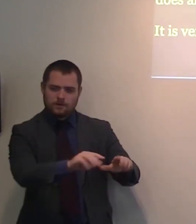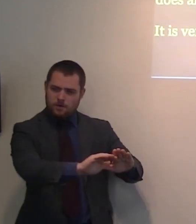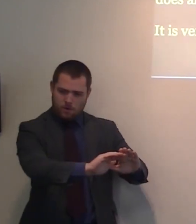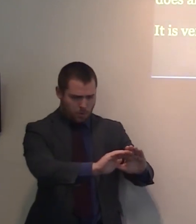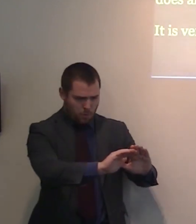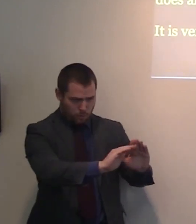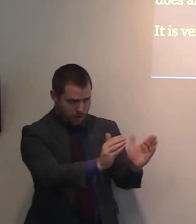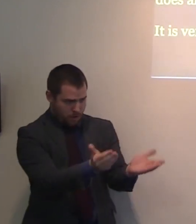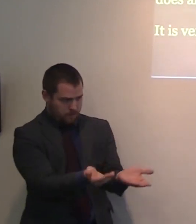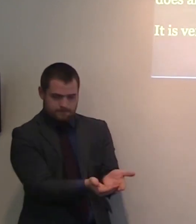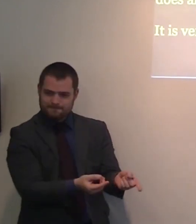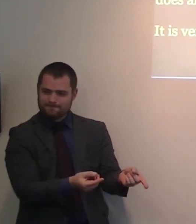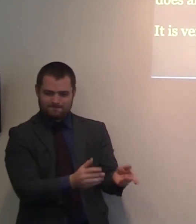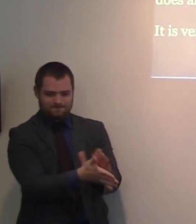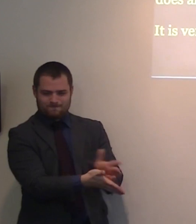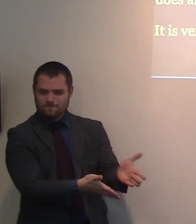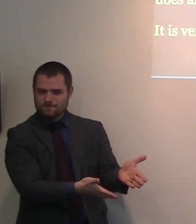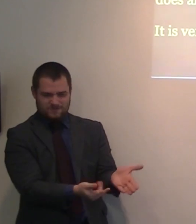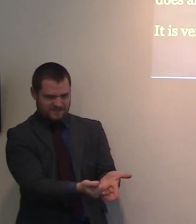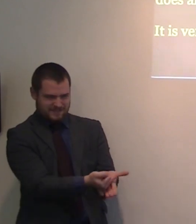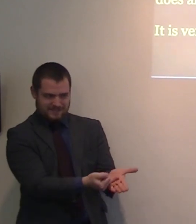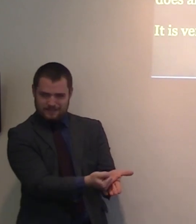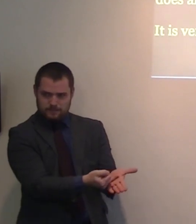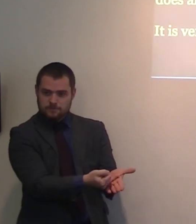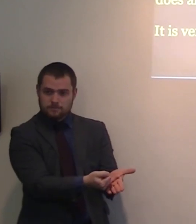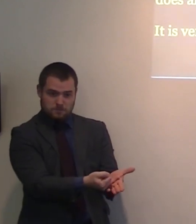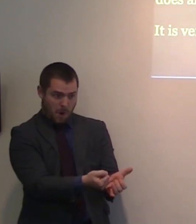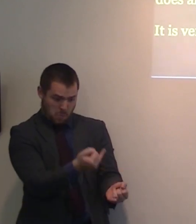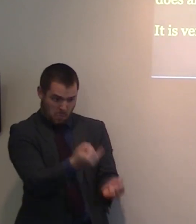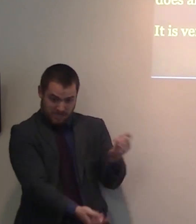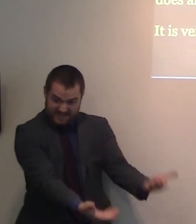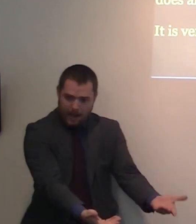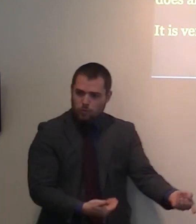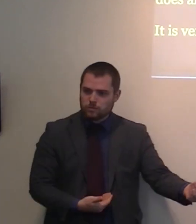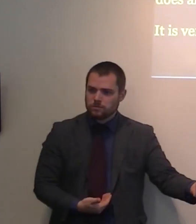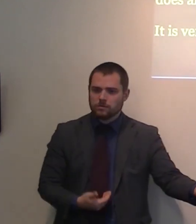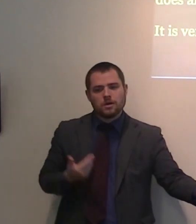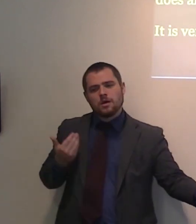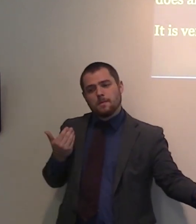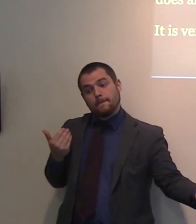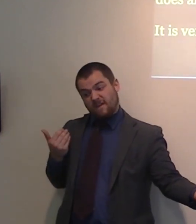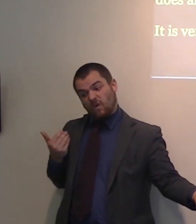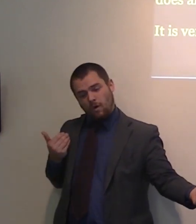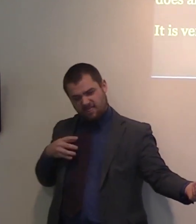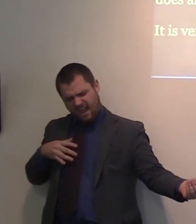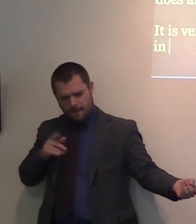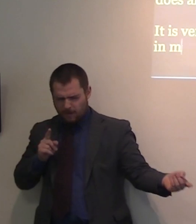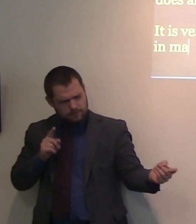corruption of this world have never been so visible. So, when Jesus said, you are the salt of the